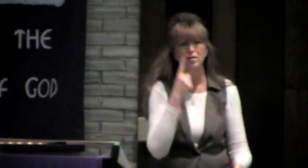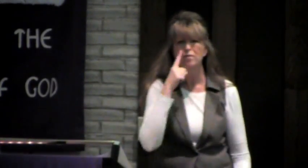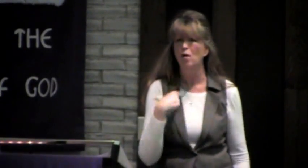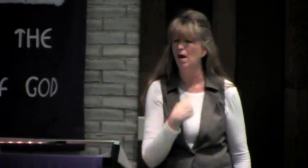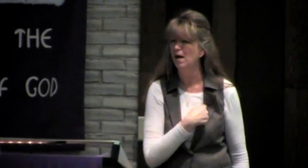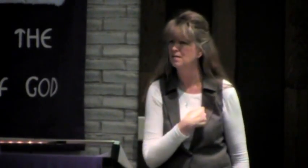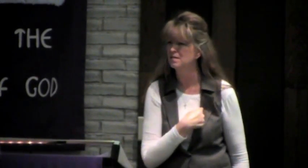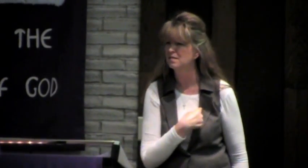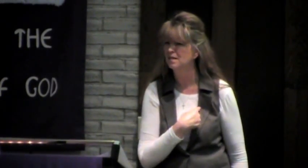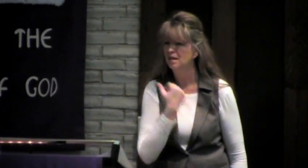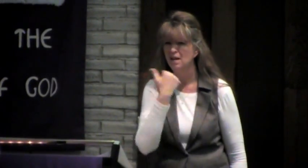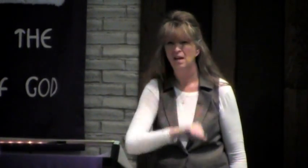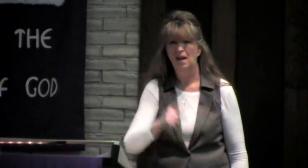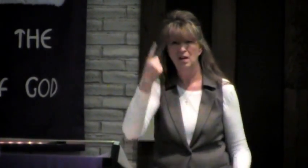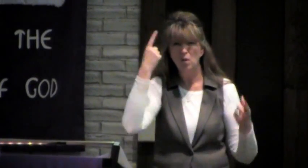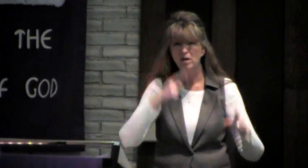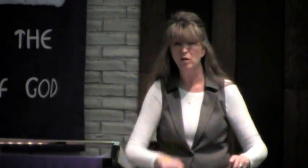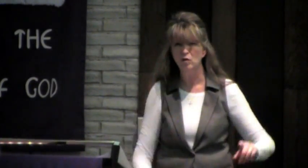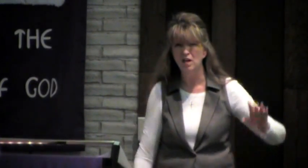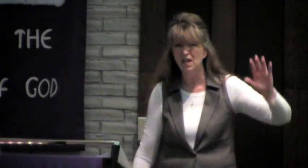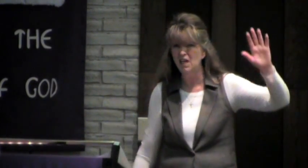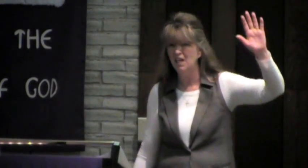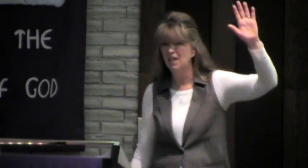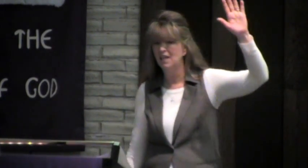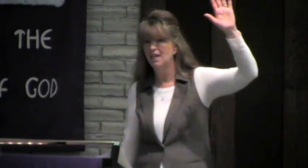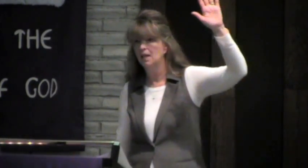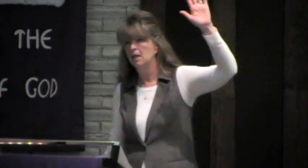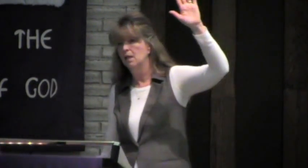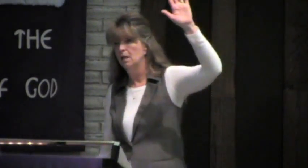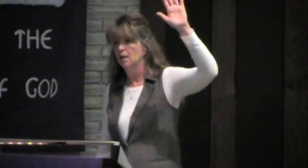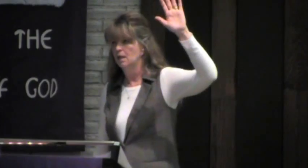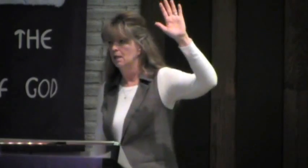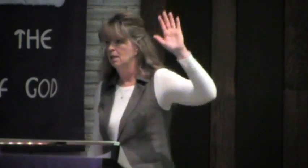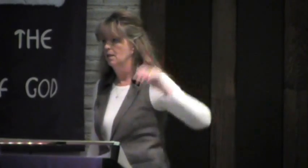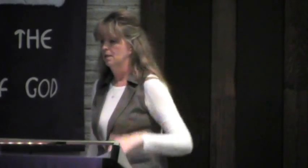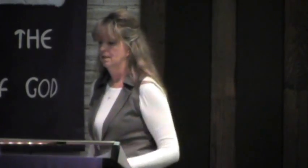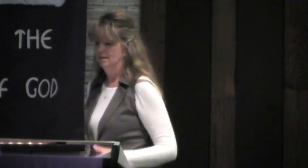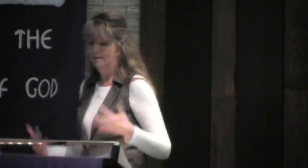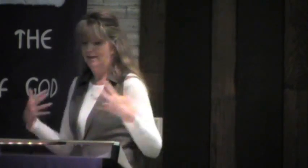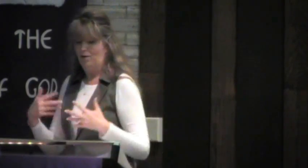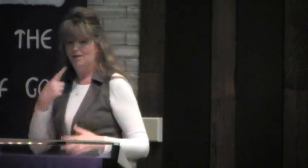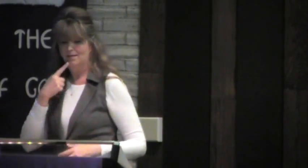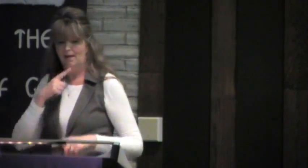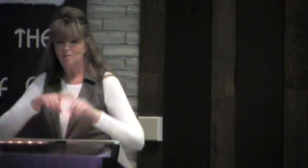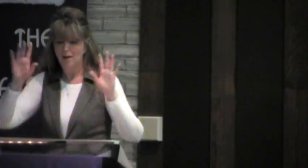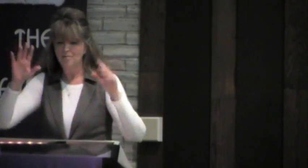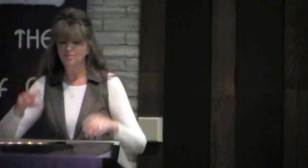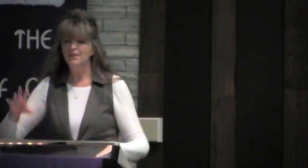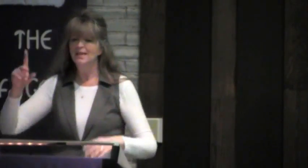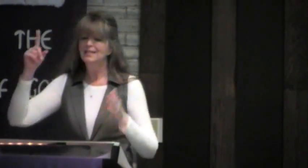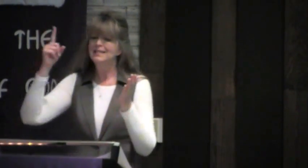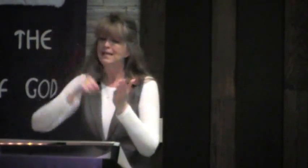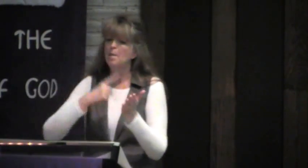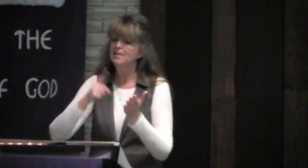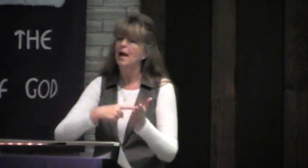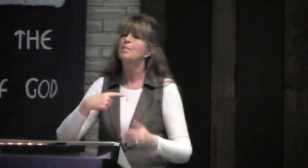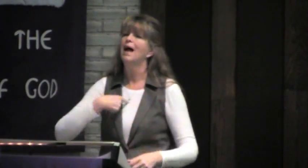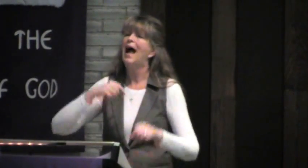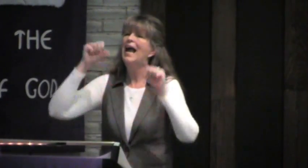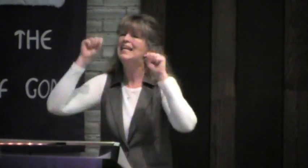problems can be good for us. Does anybody else, if we're in here, let's see your hands. Anyway, it's hard to say,